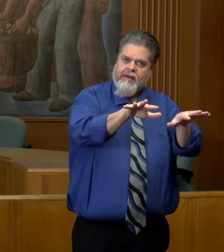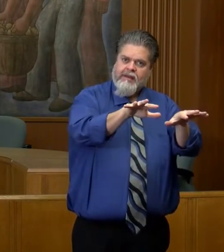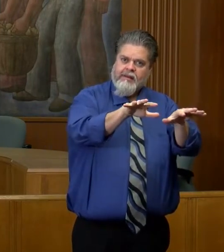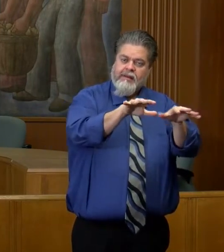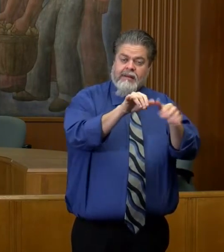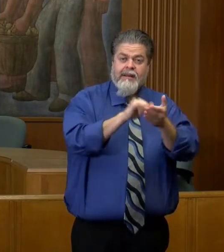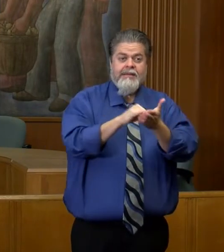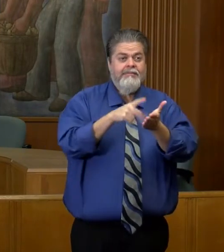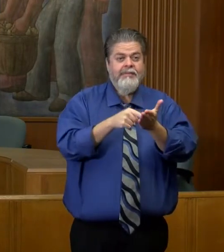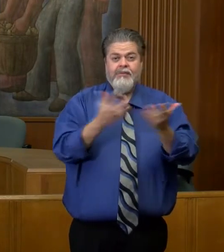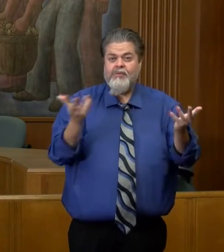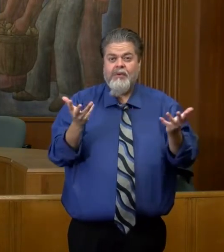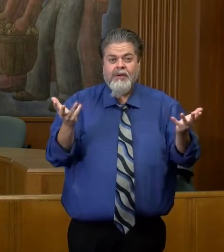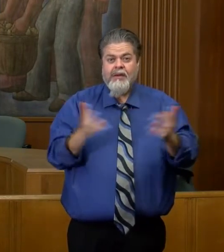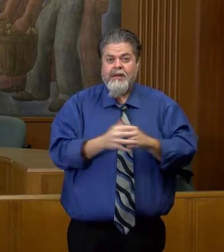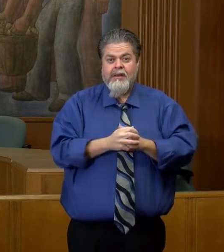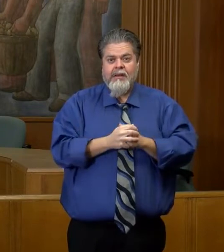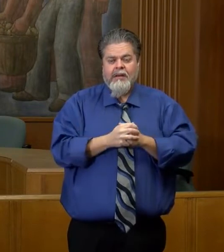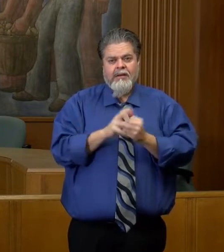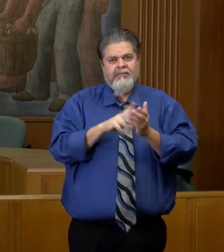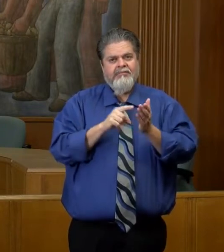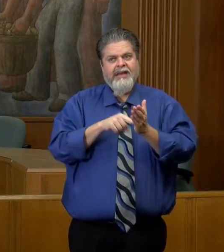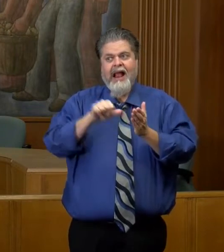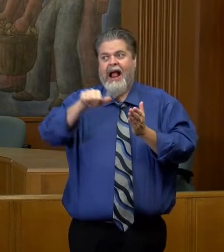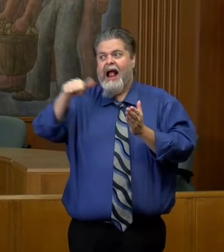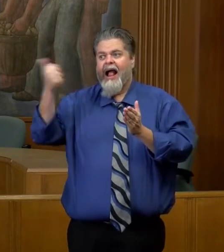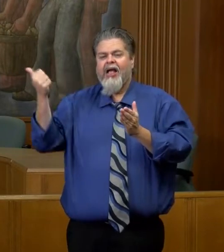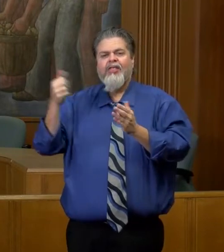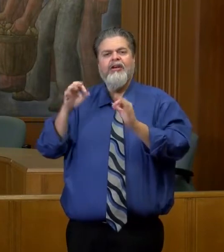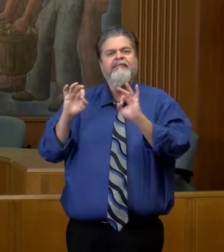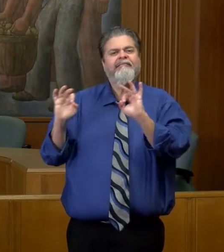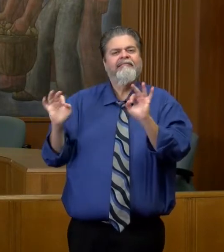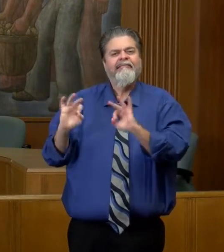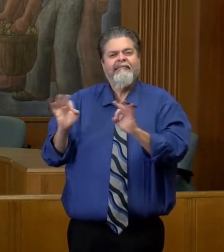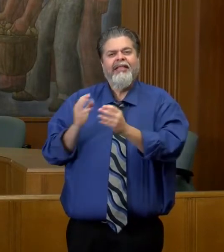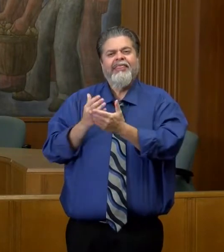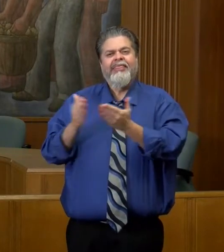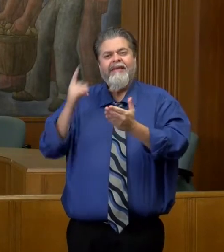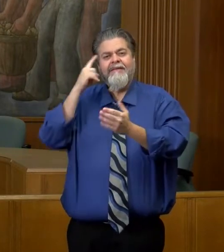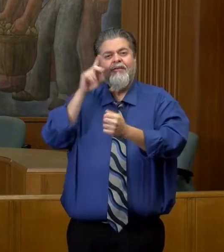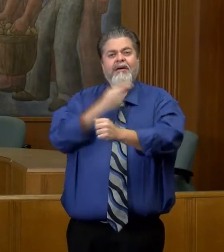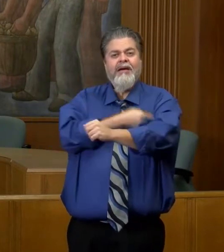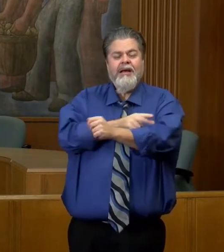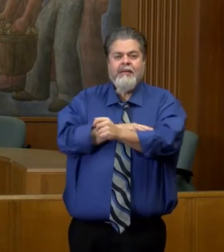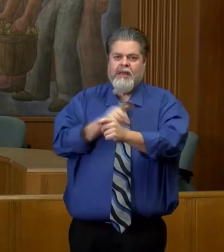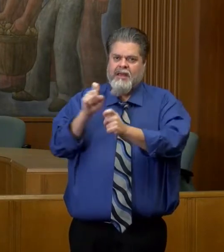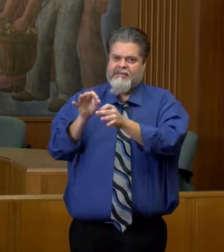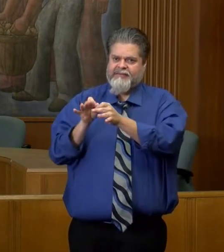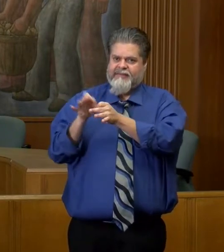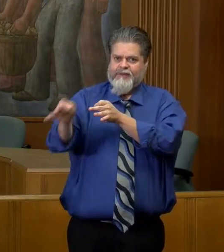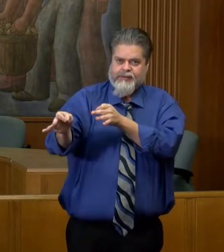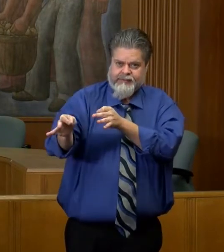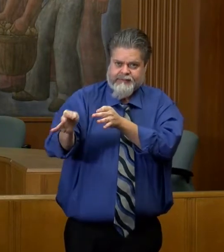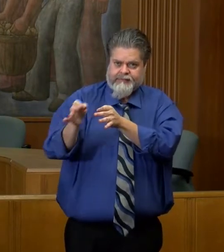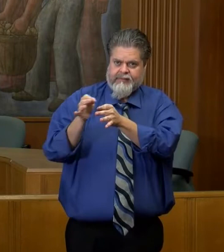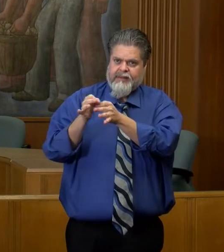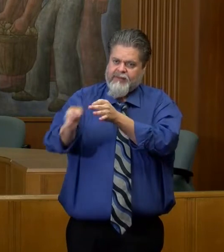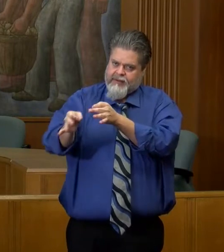that signals is that deferred care is also becoming an increasing issue in our hospitals.